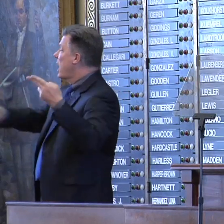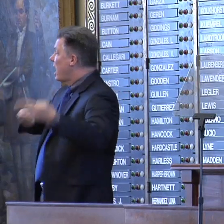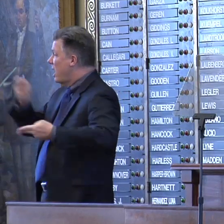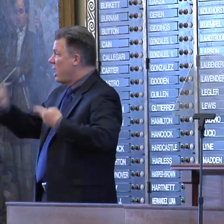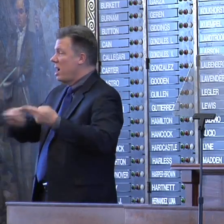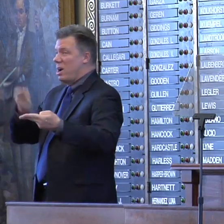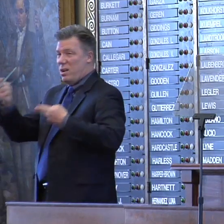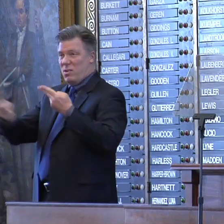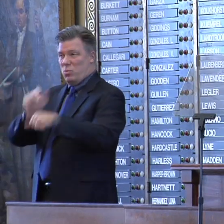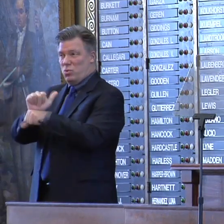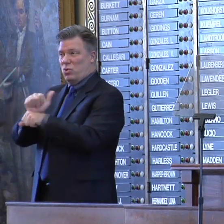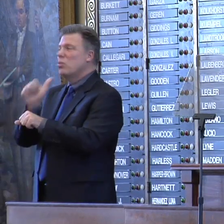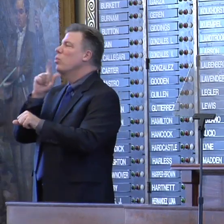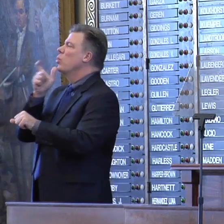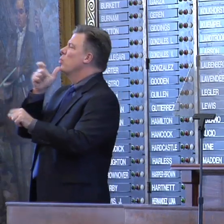immigration law.